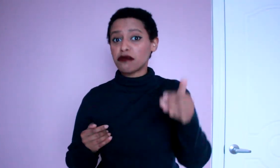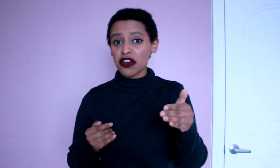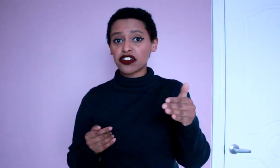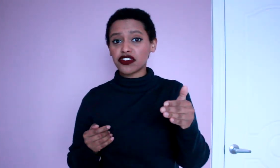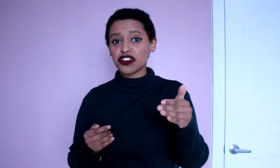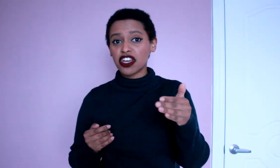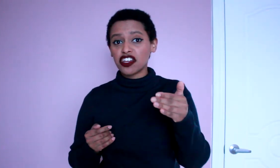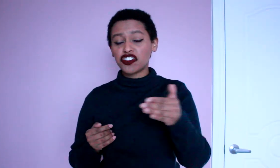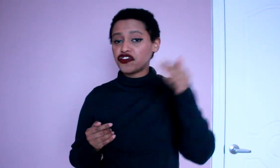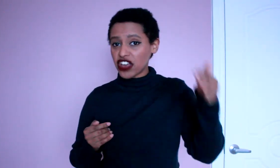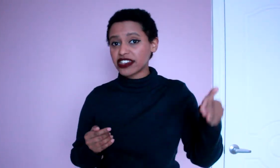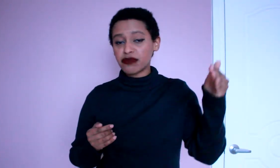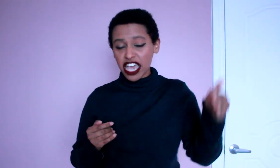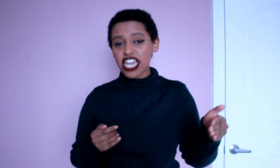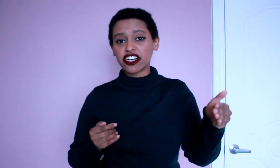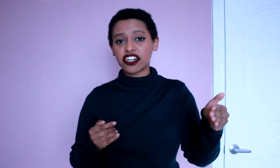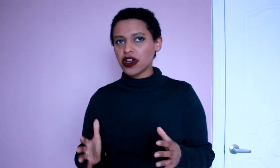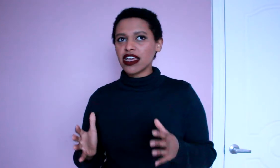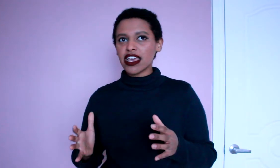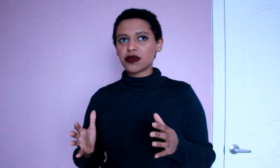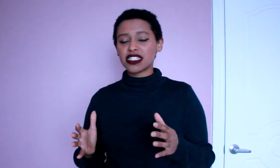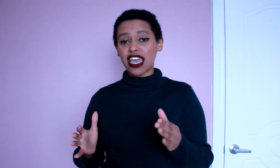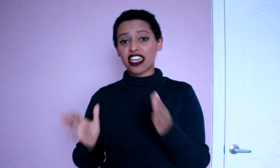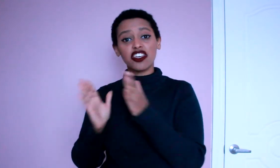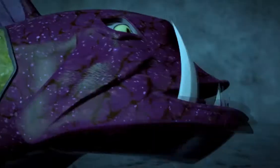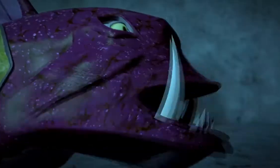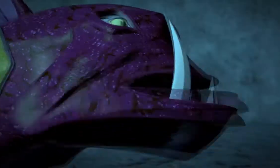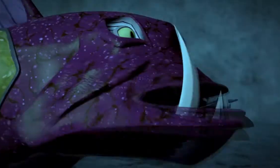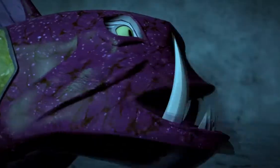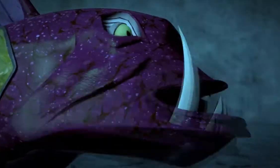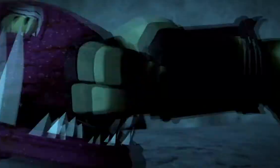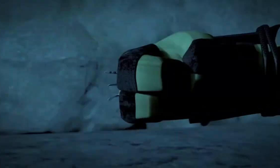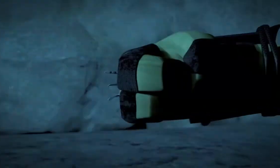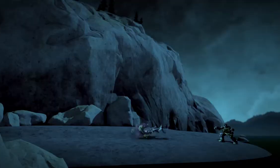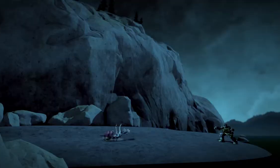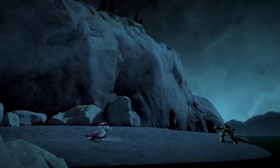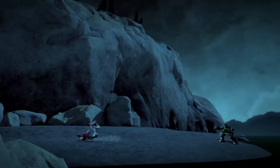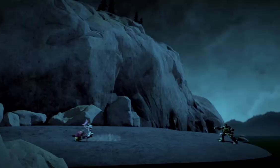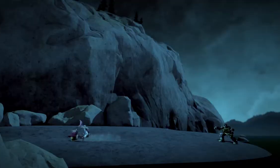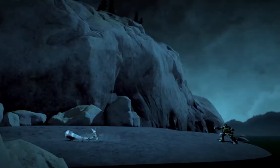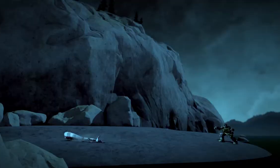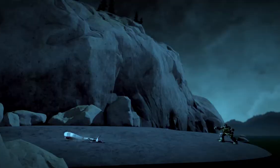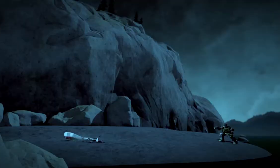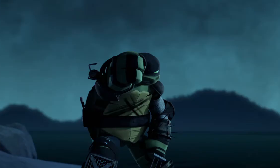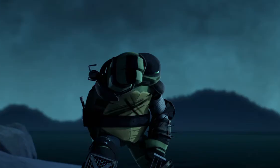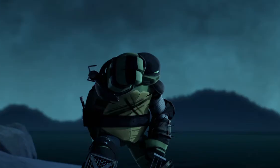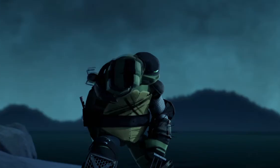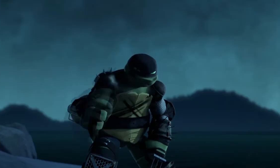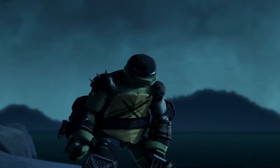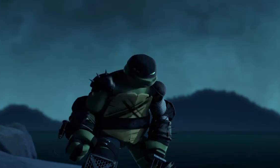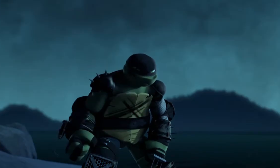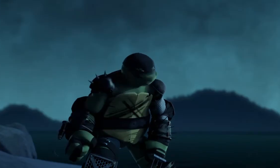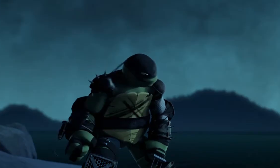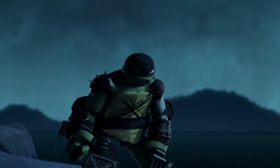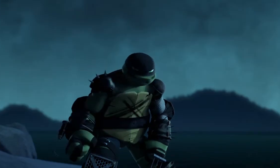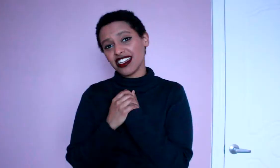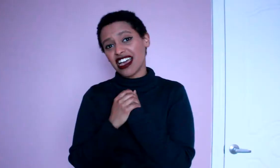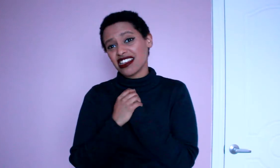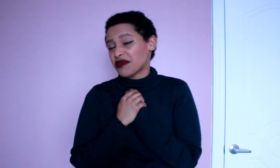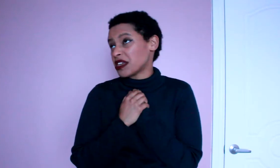brothers to vent my anger it was a you've tried to hurt me in my family you're gonna learn what I can do I'm gonna